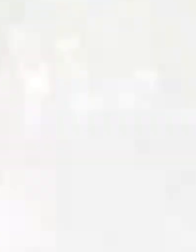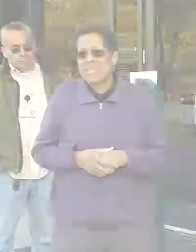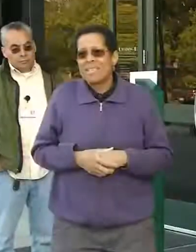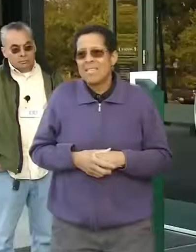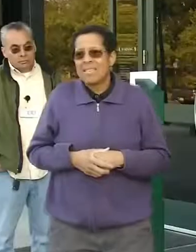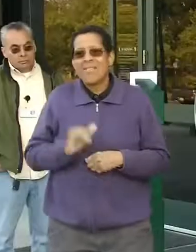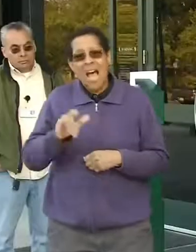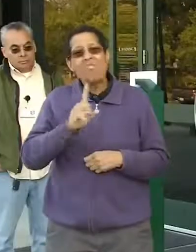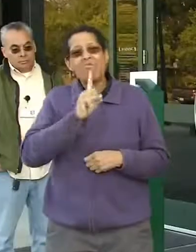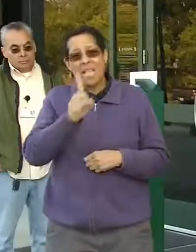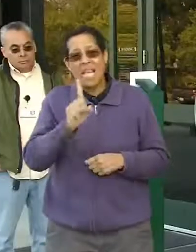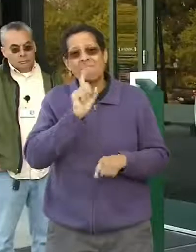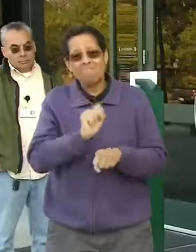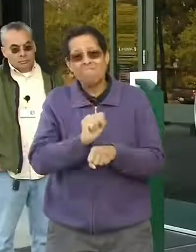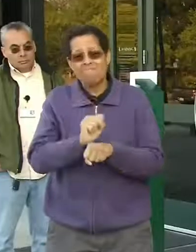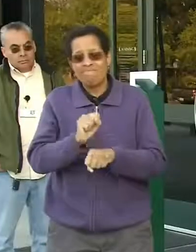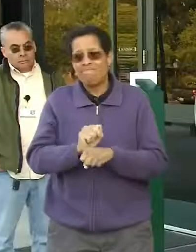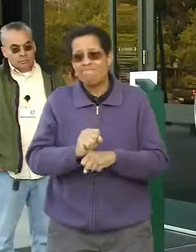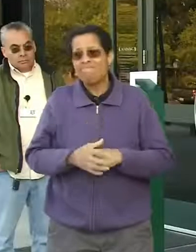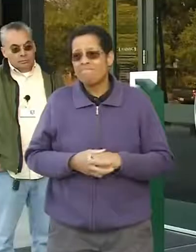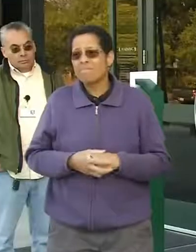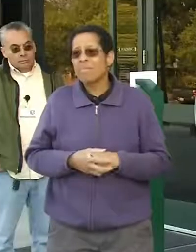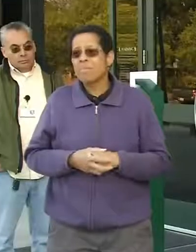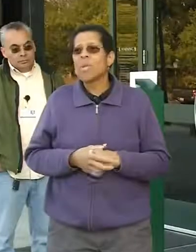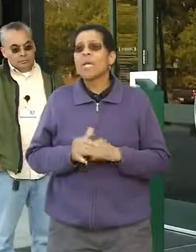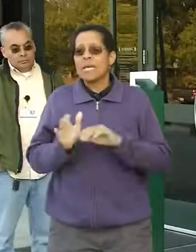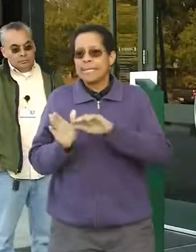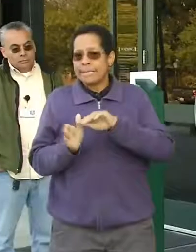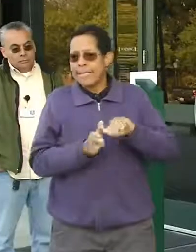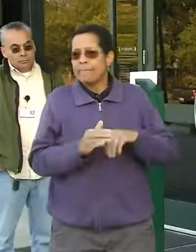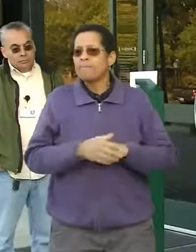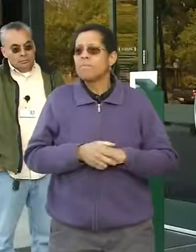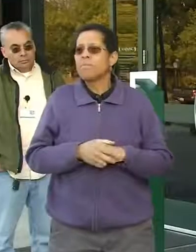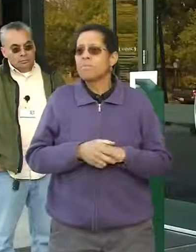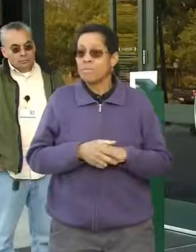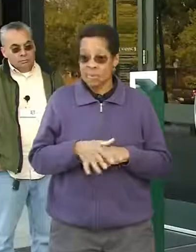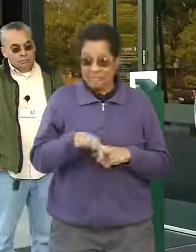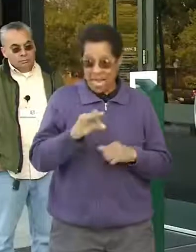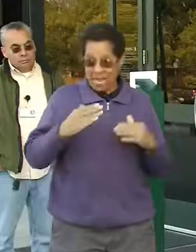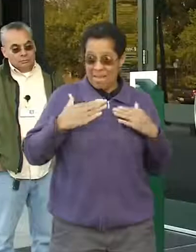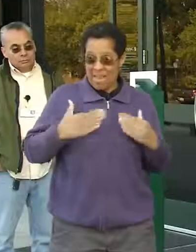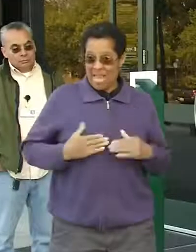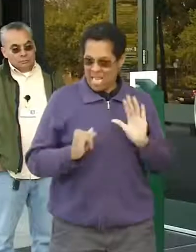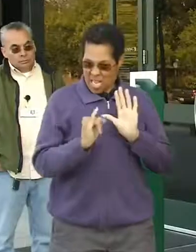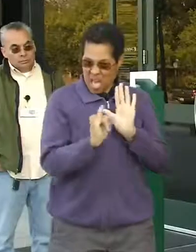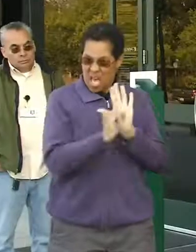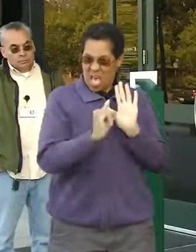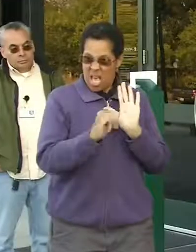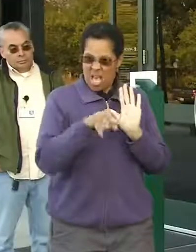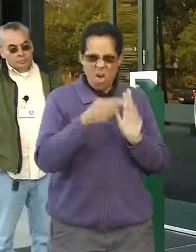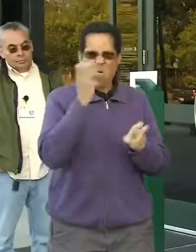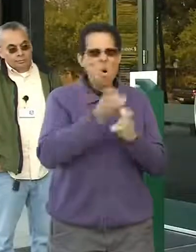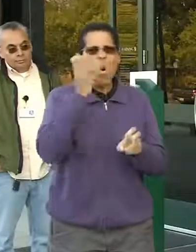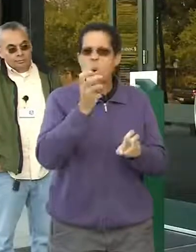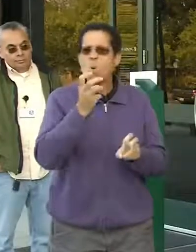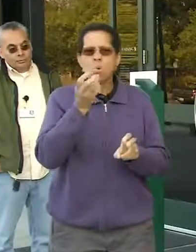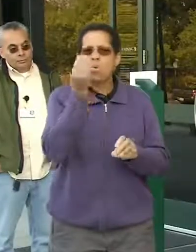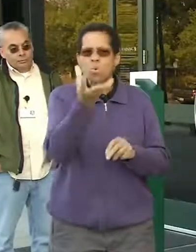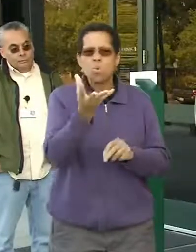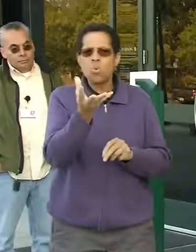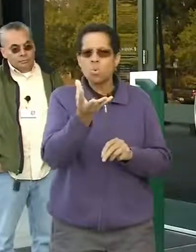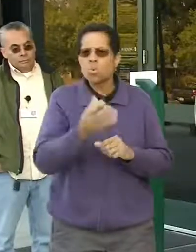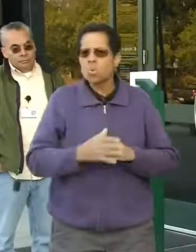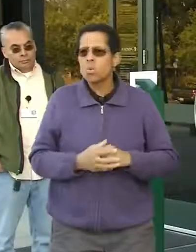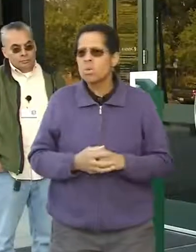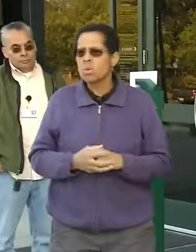far. Identification is going to be hard. So far in the recoveries, we have found bodies that were almost completely intact